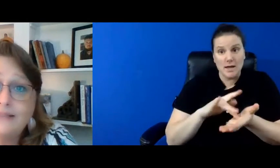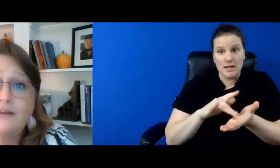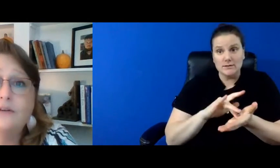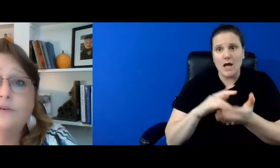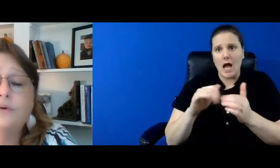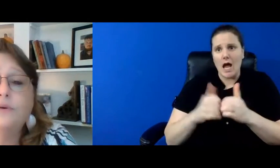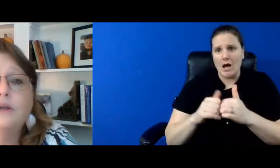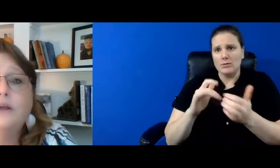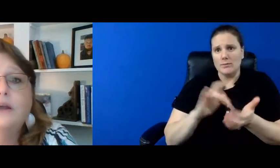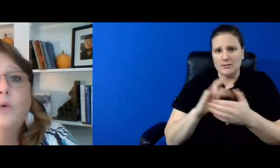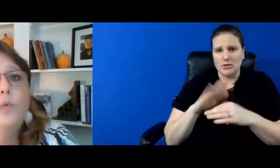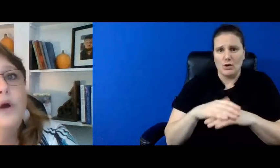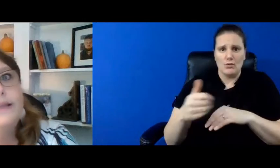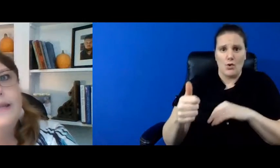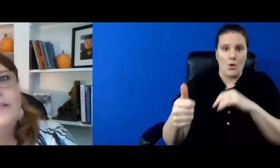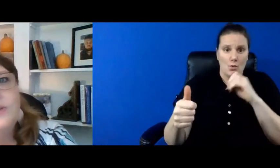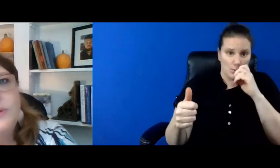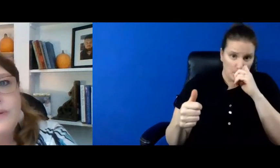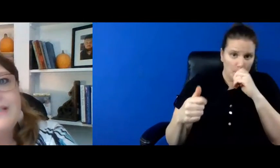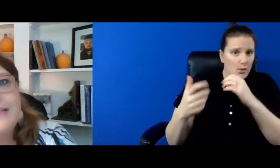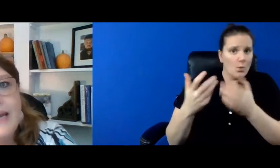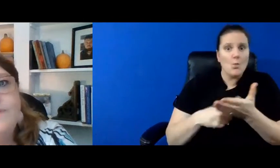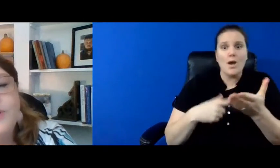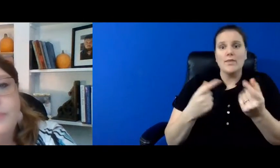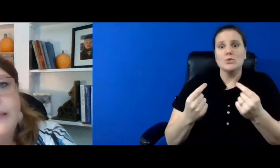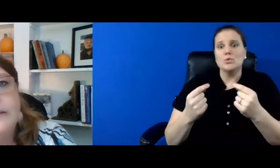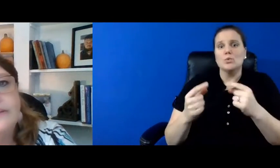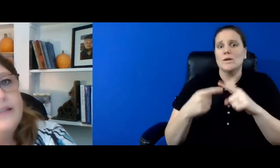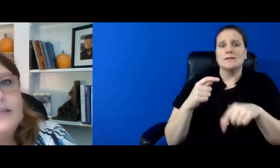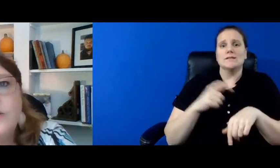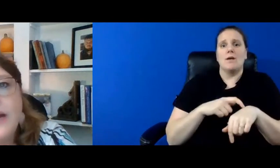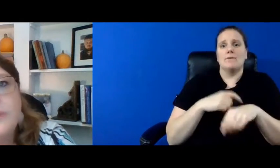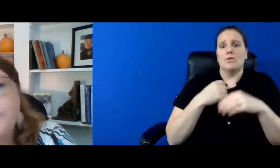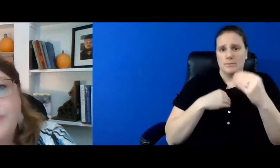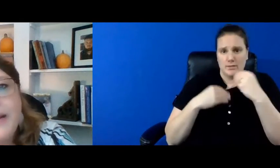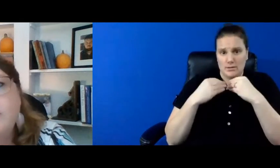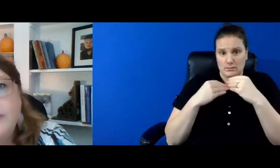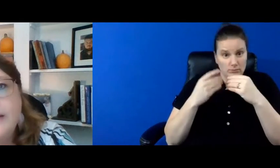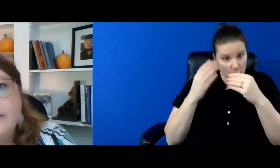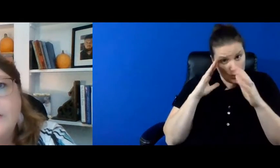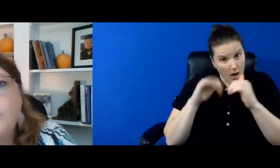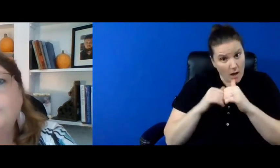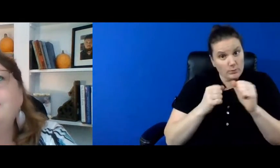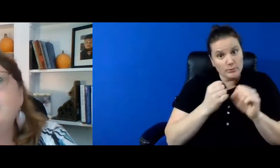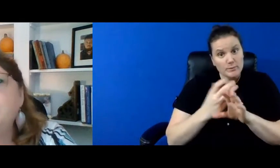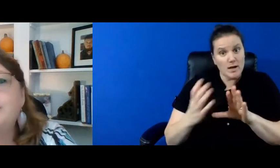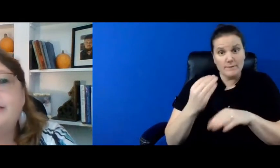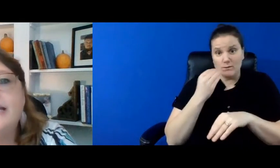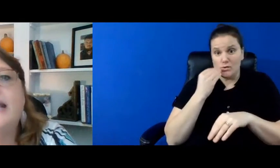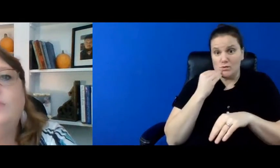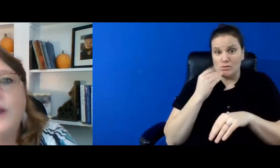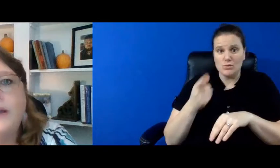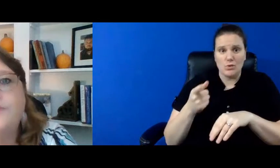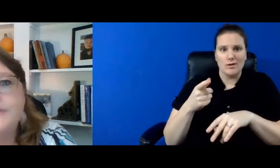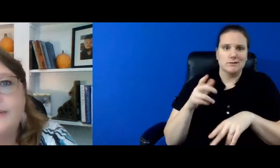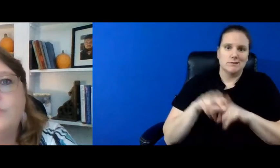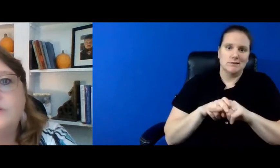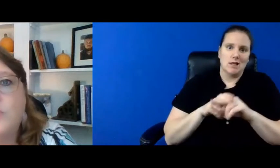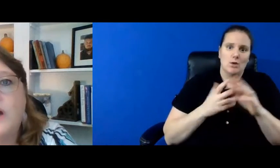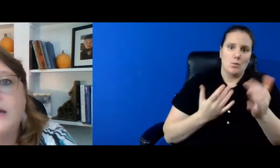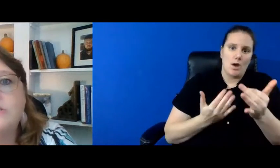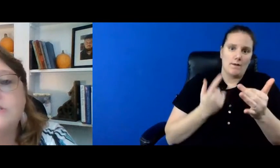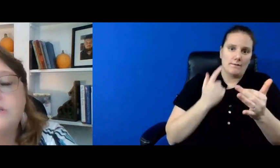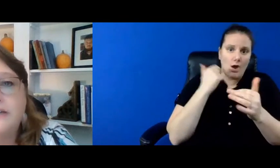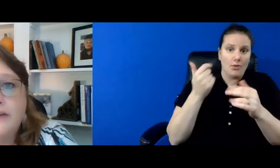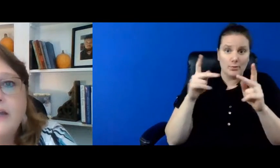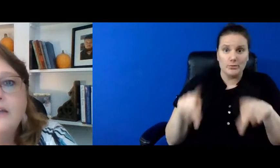take their meds on their own what did they do when it was time for a meal did they know how to prepare a meal or did they just sit and wait for someone